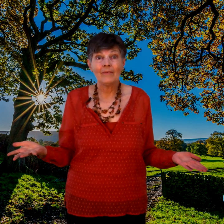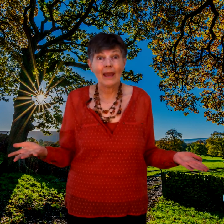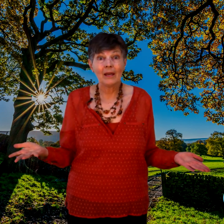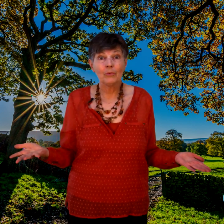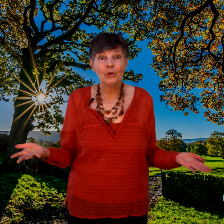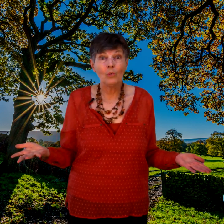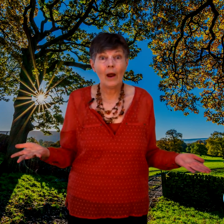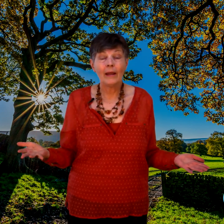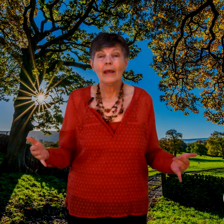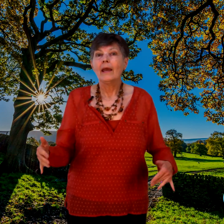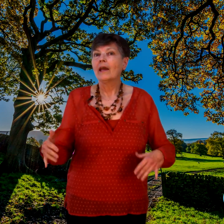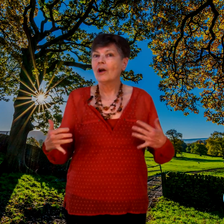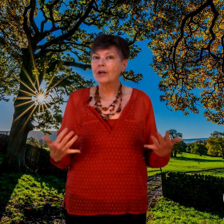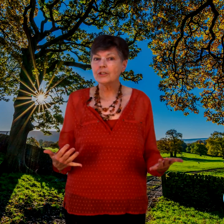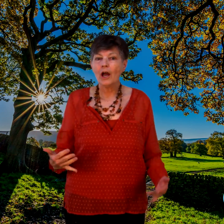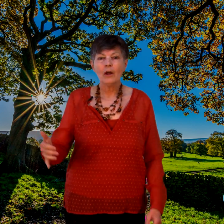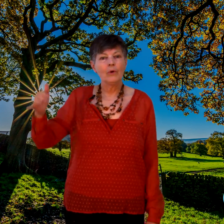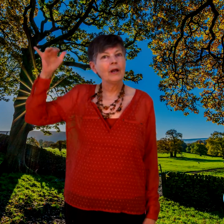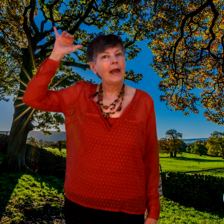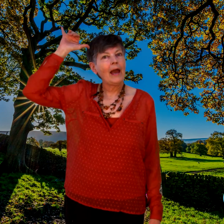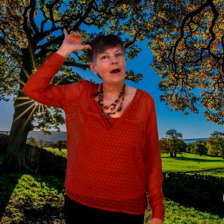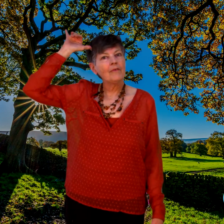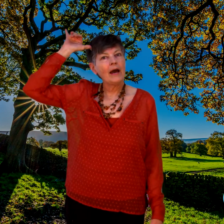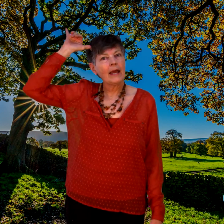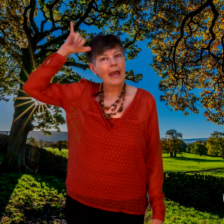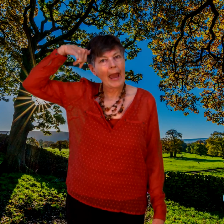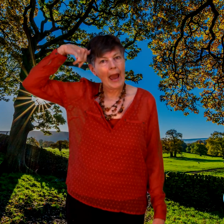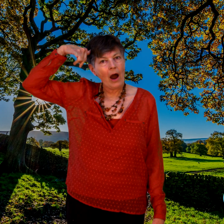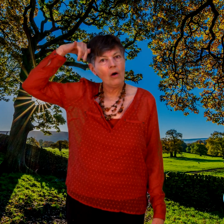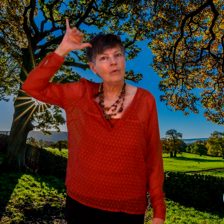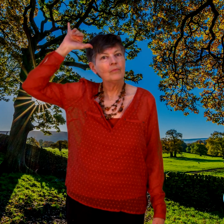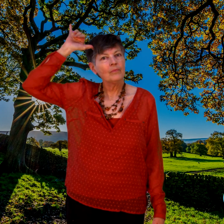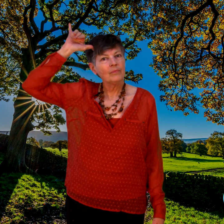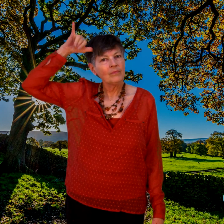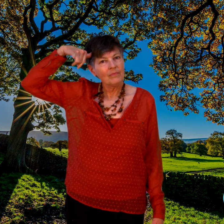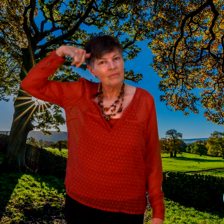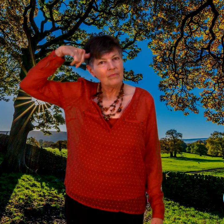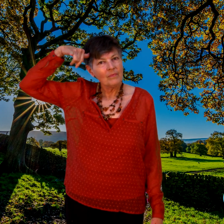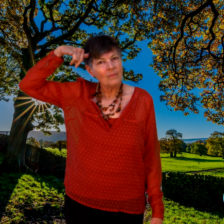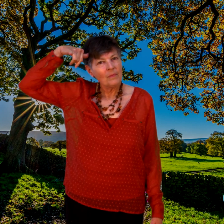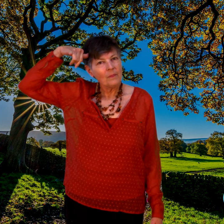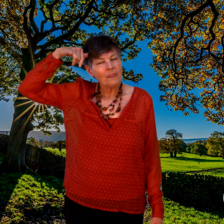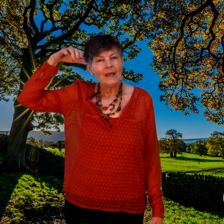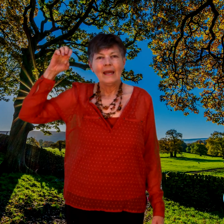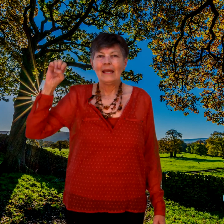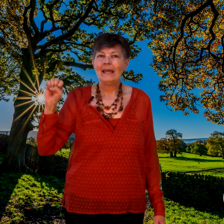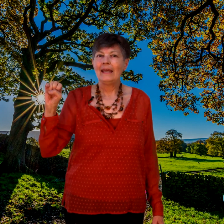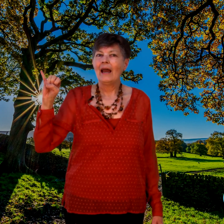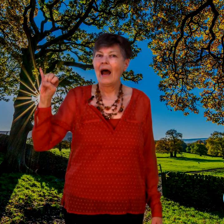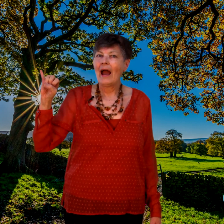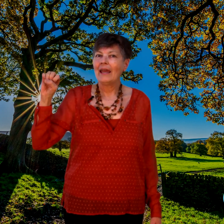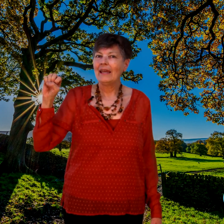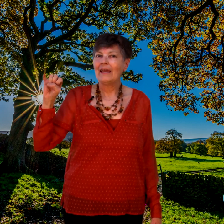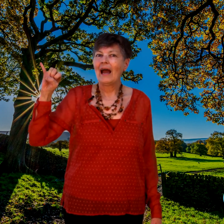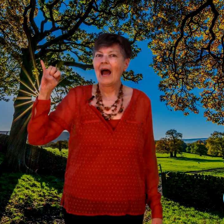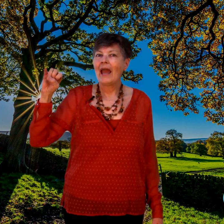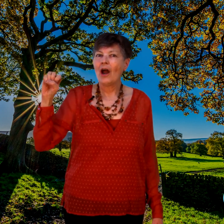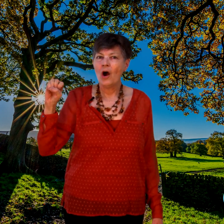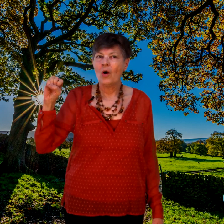of animal you want. In our song, we're going to have a cow, E-I-E-I-O.